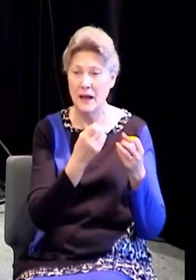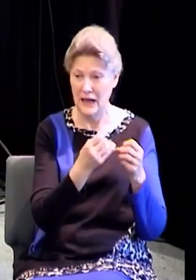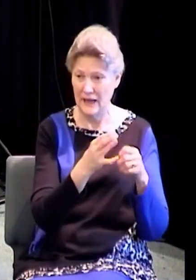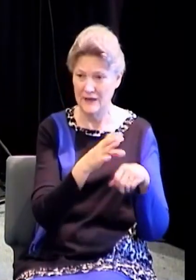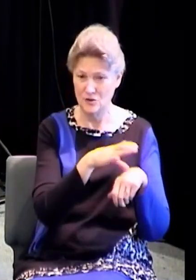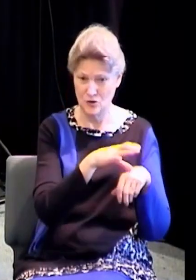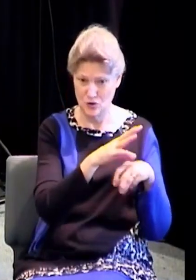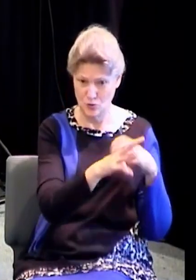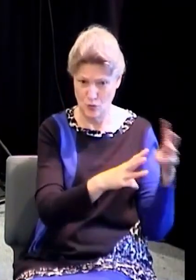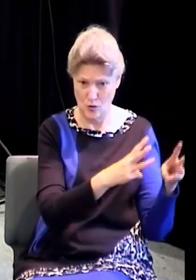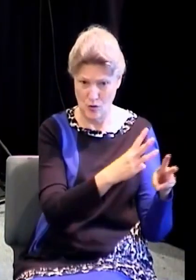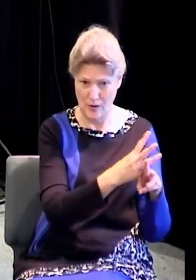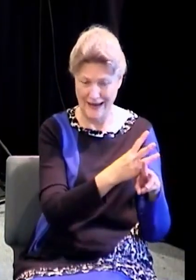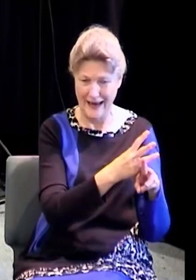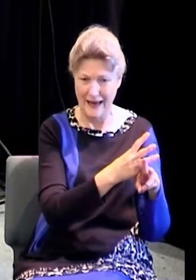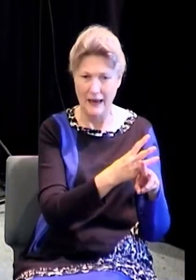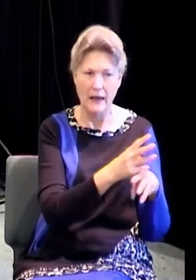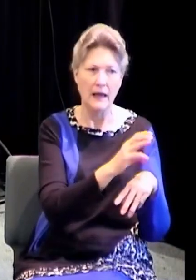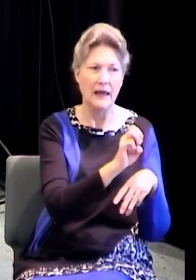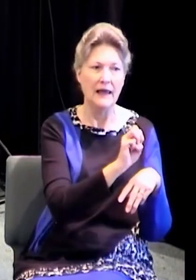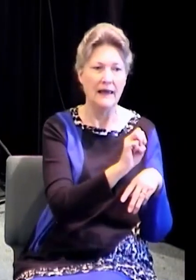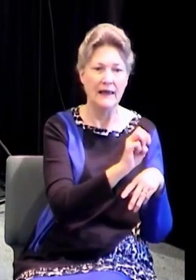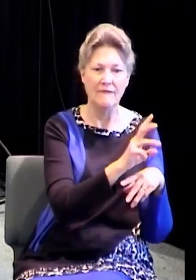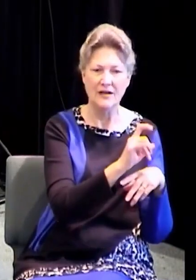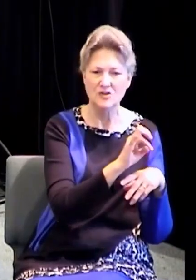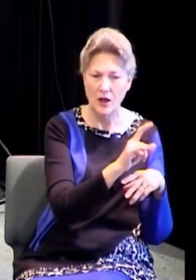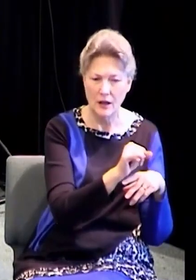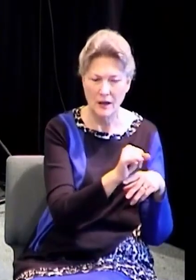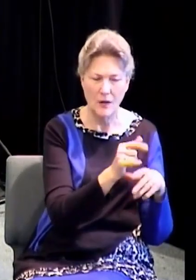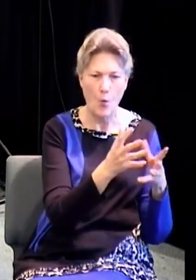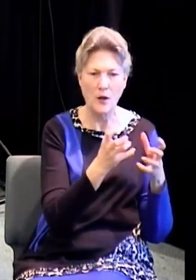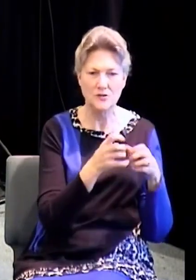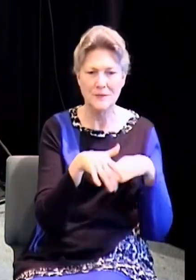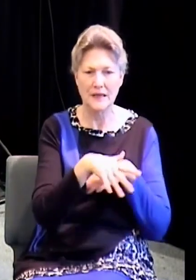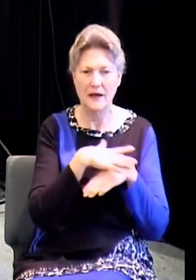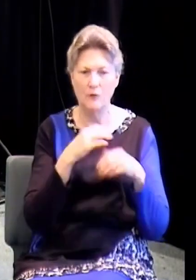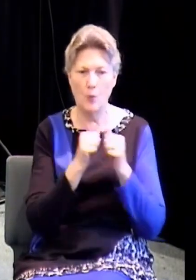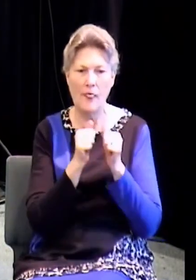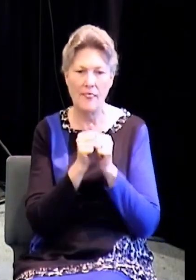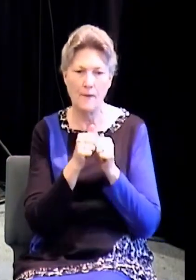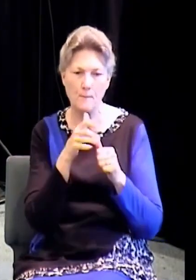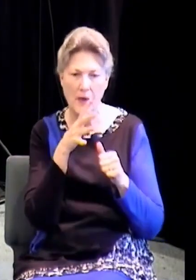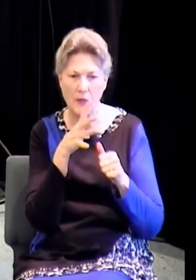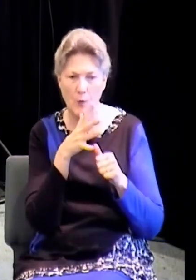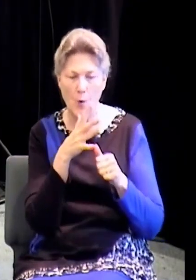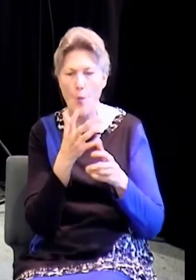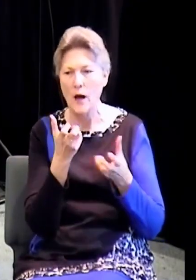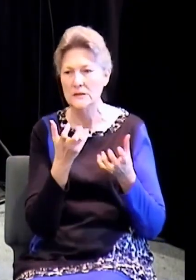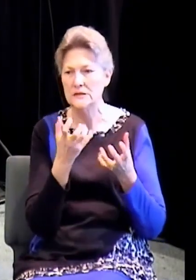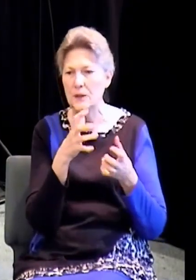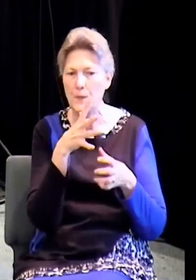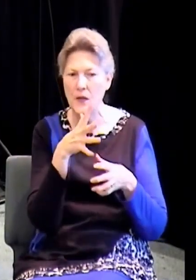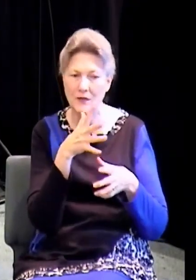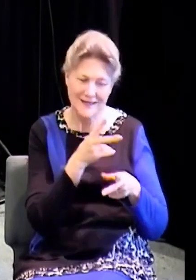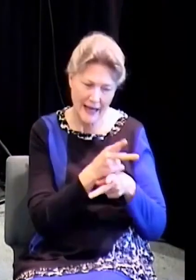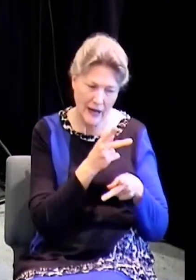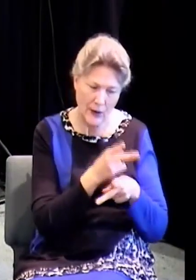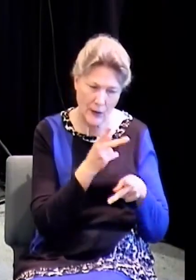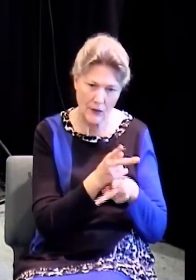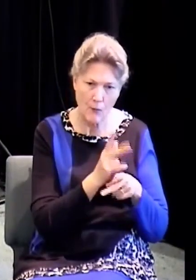They don't want to mature. They want to be fed from a bottle all of their life. And God is saying, it's time to come out of the womb and be born